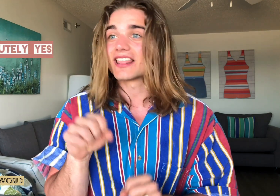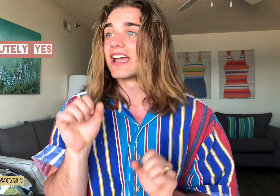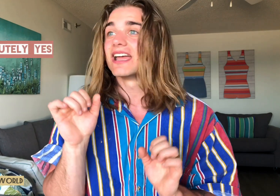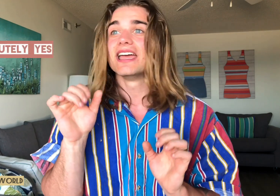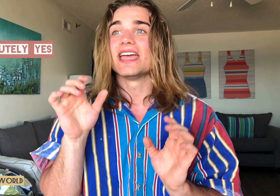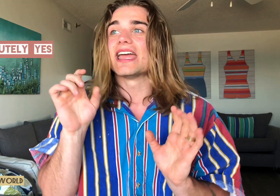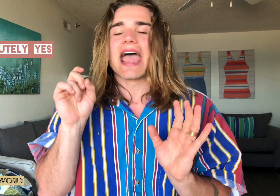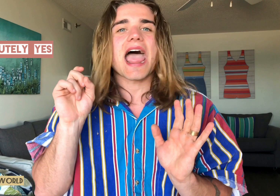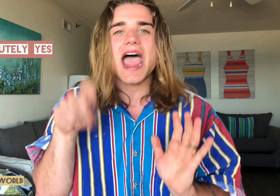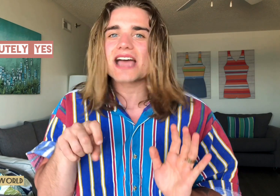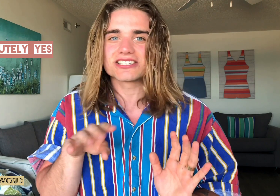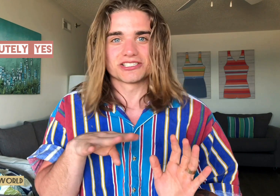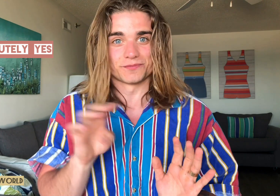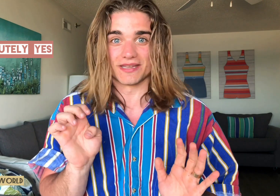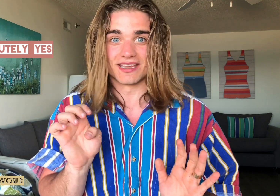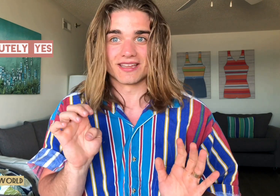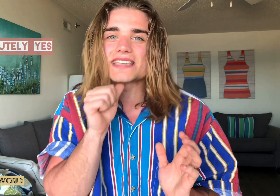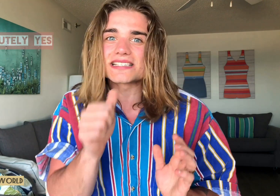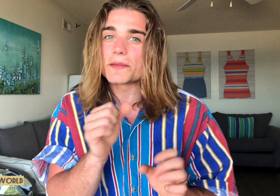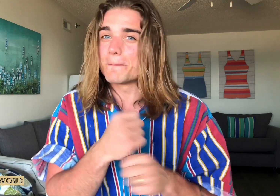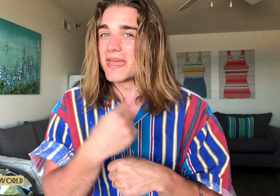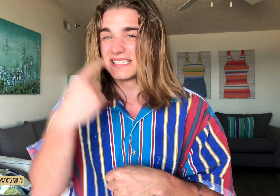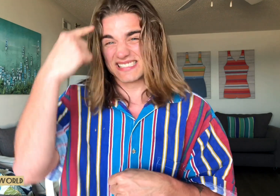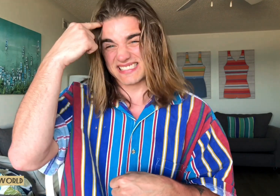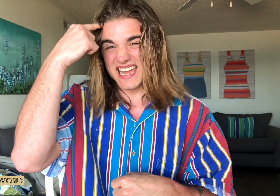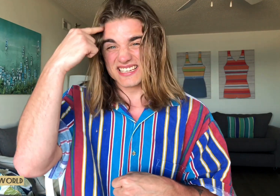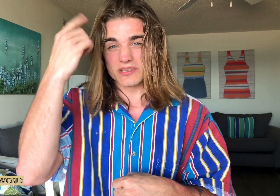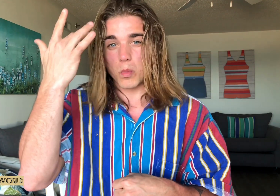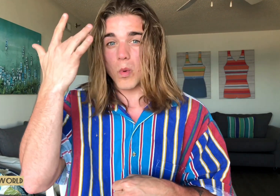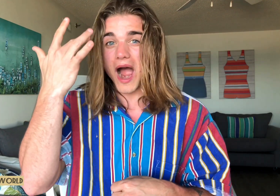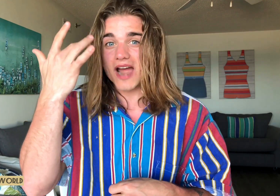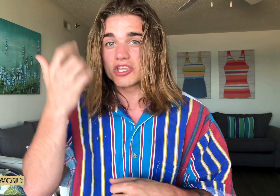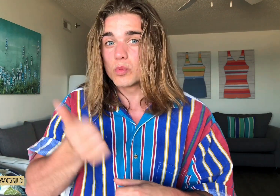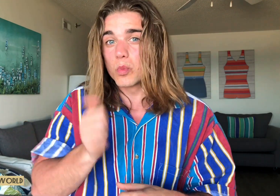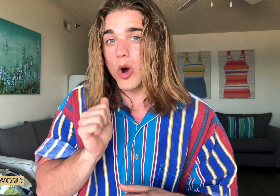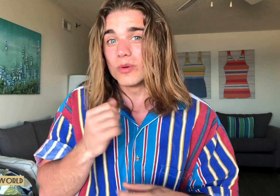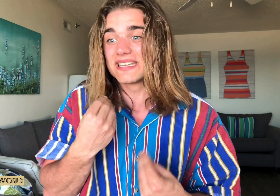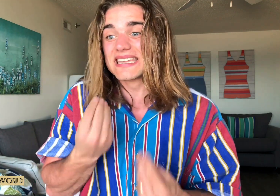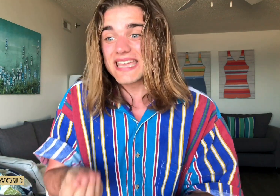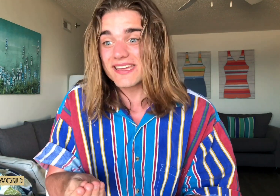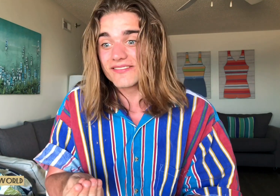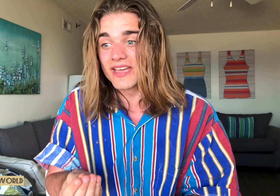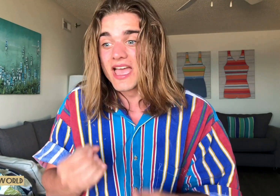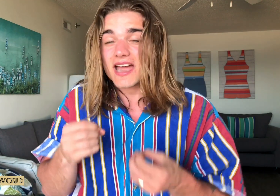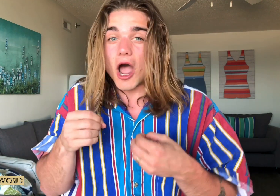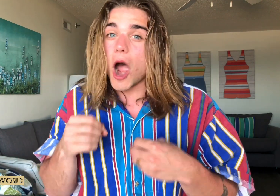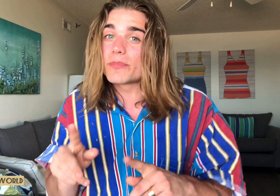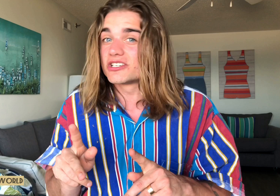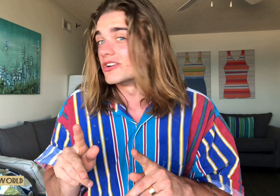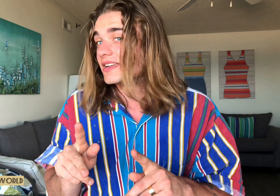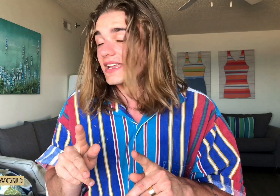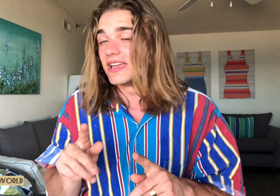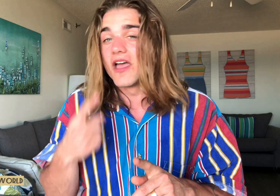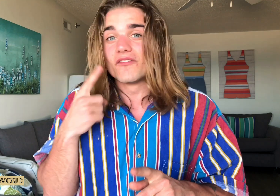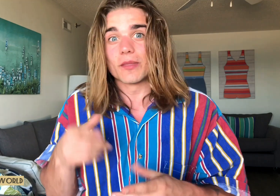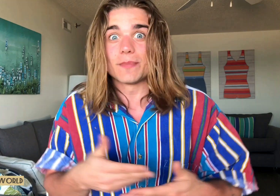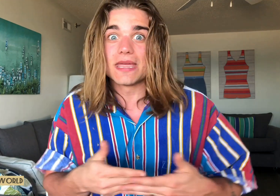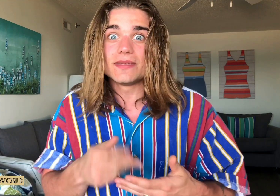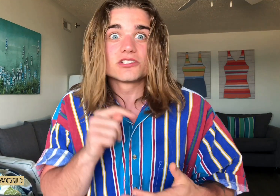Like it has to be. Does it make sense why you won't give an opportunity for the baby to